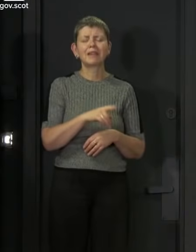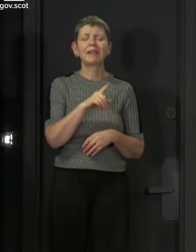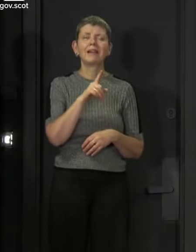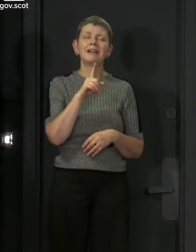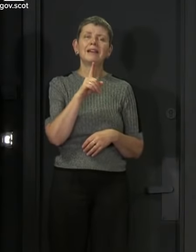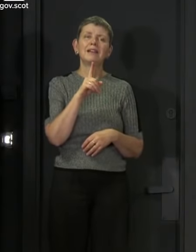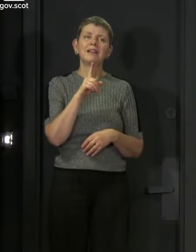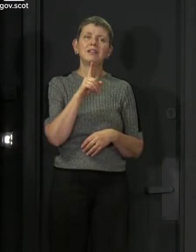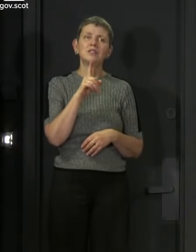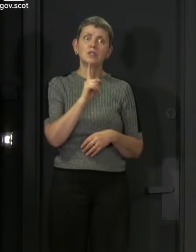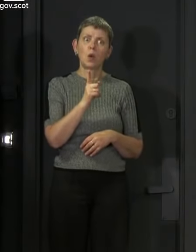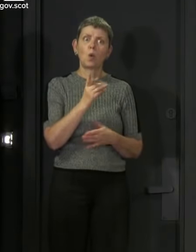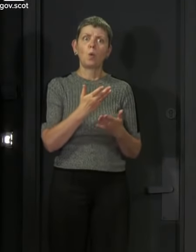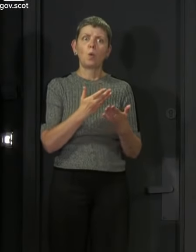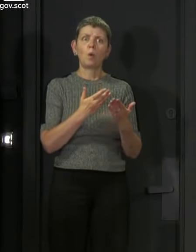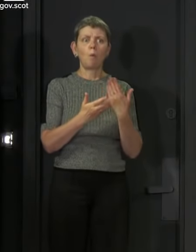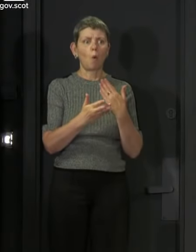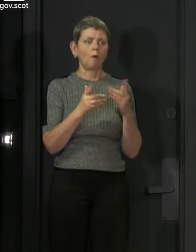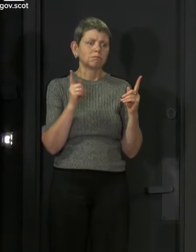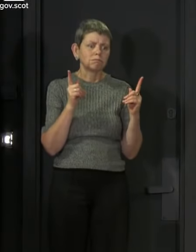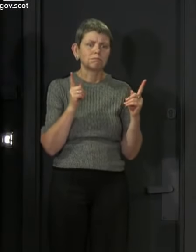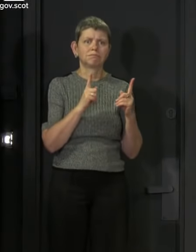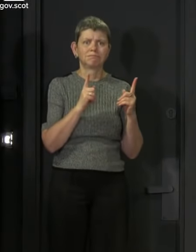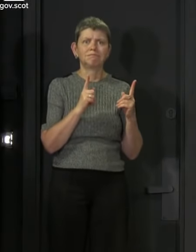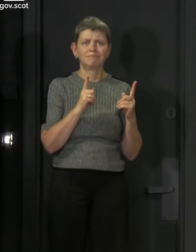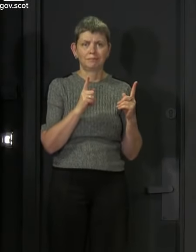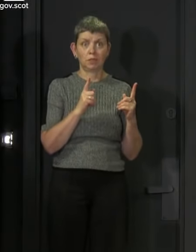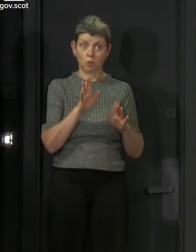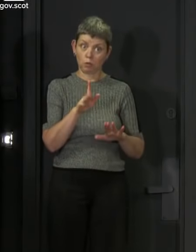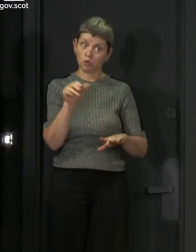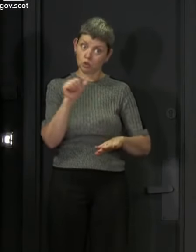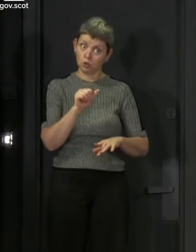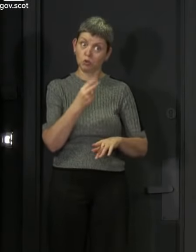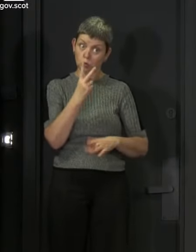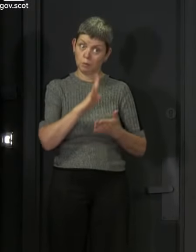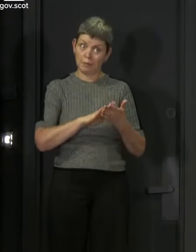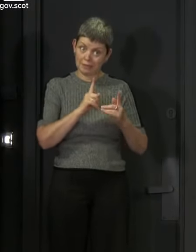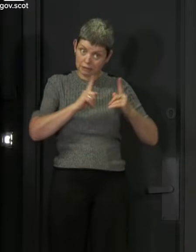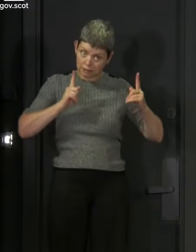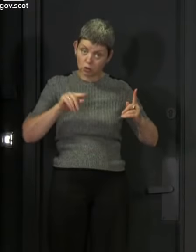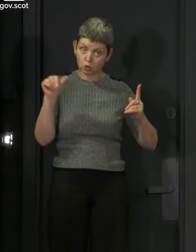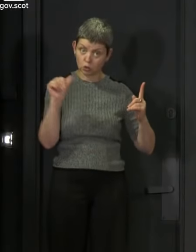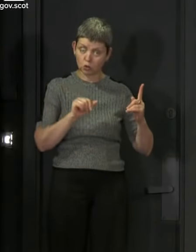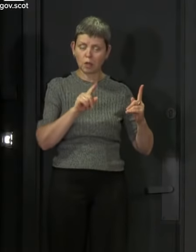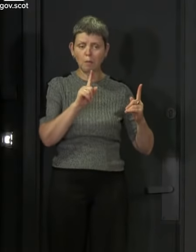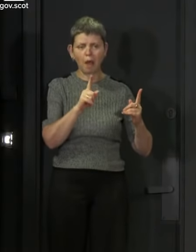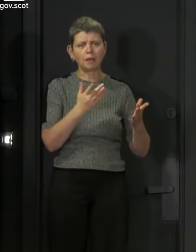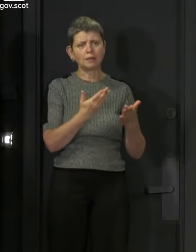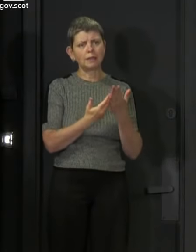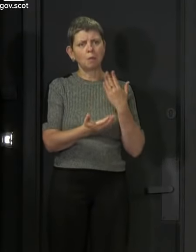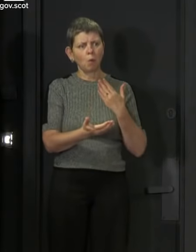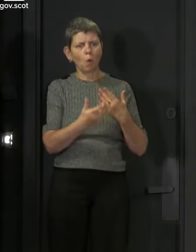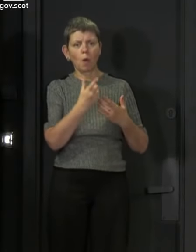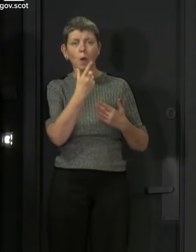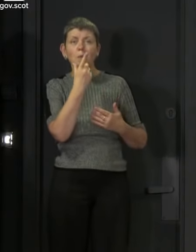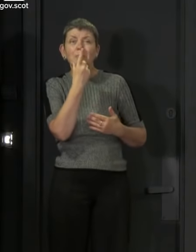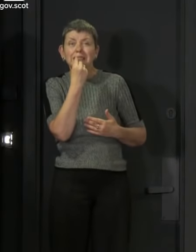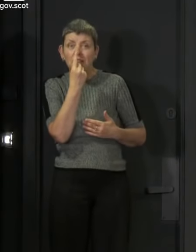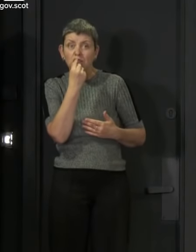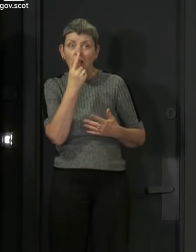the tendency to be a bit closer to each other, although we are still saying you should be physically distanced, but the tendency maybe to